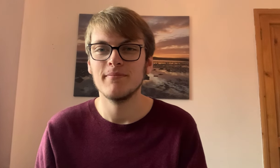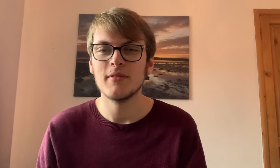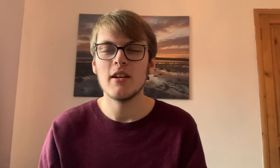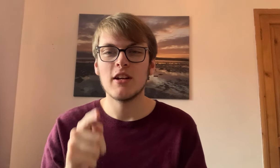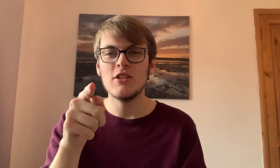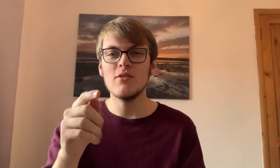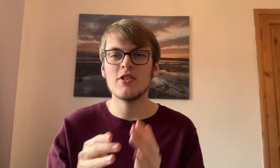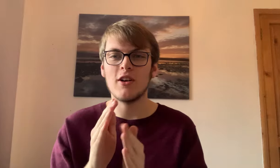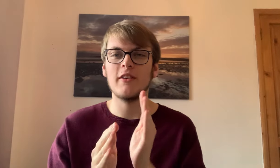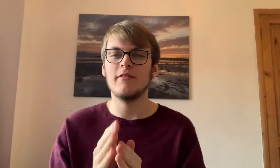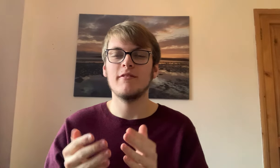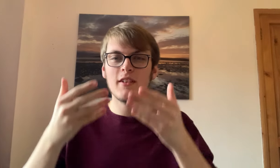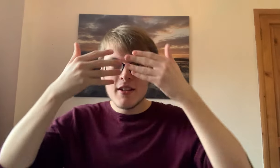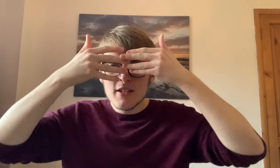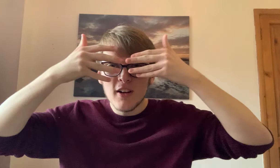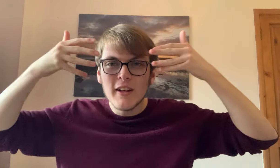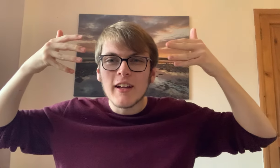Can you sign tiger?